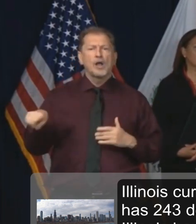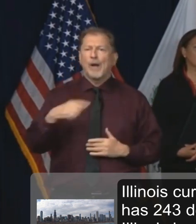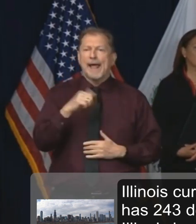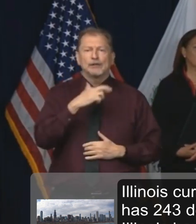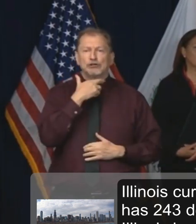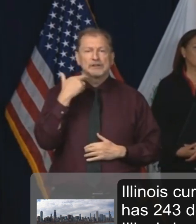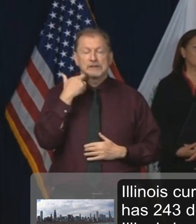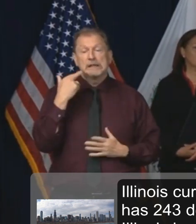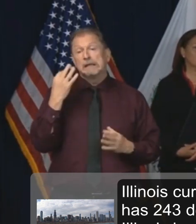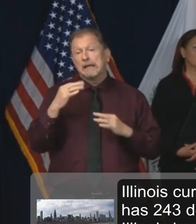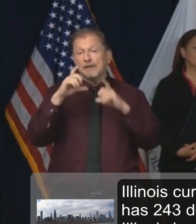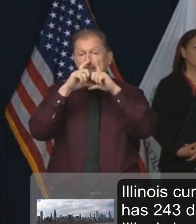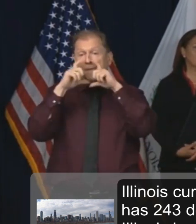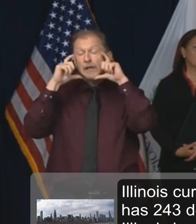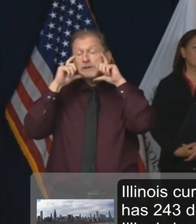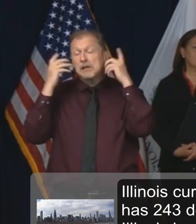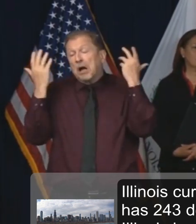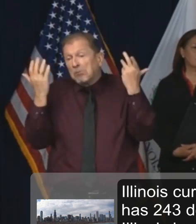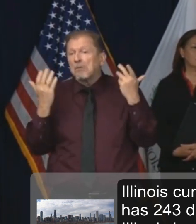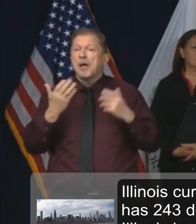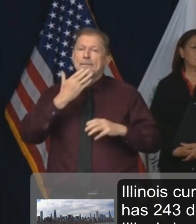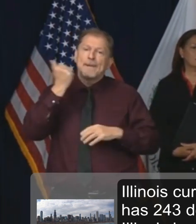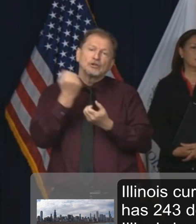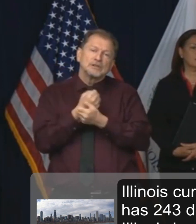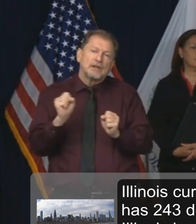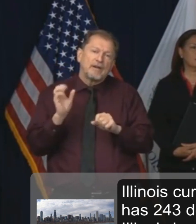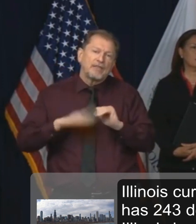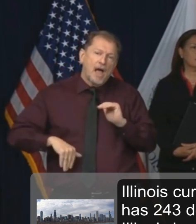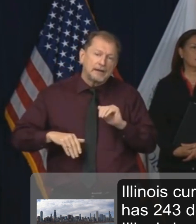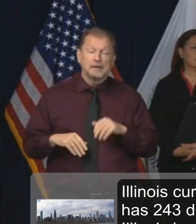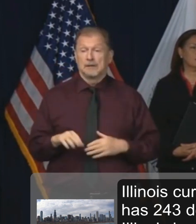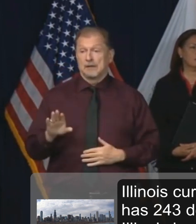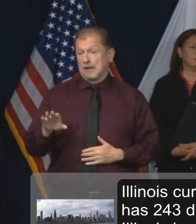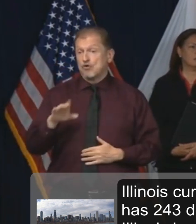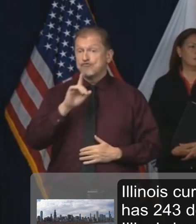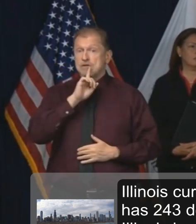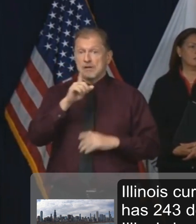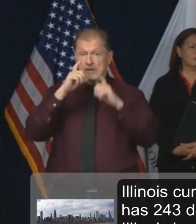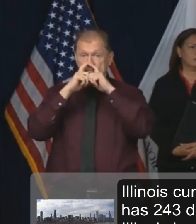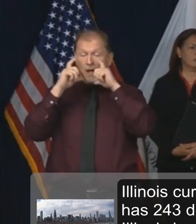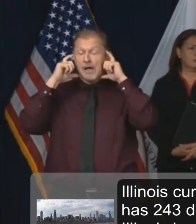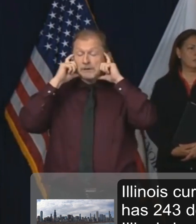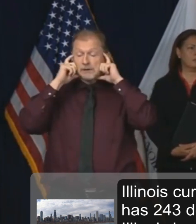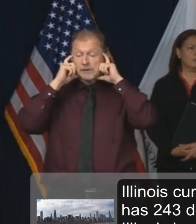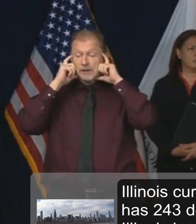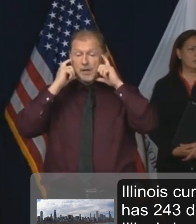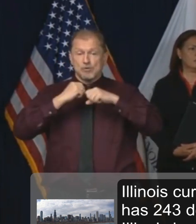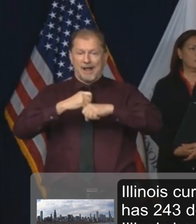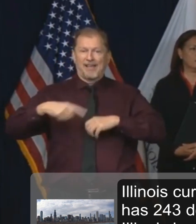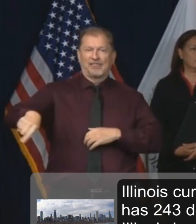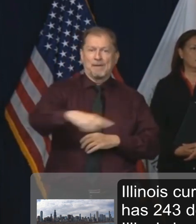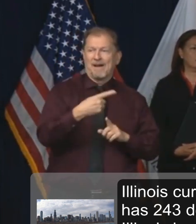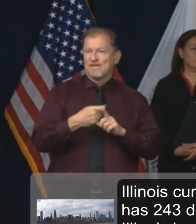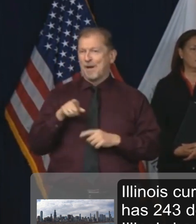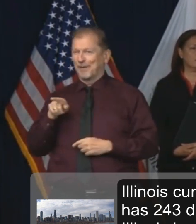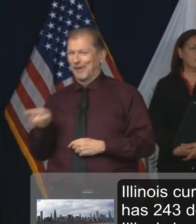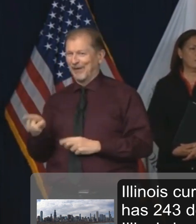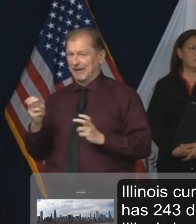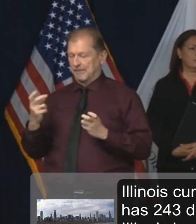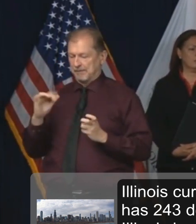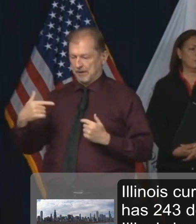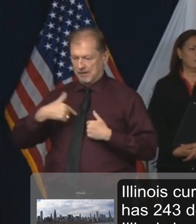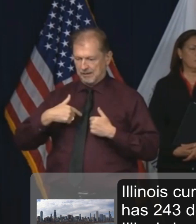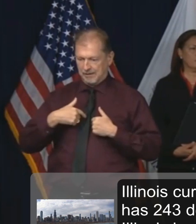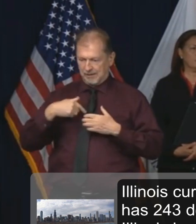by wearing a mask when you go to the grocery store, for example, you're really protecting all the other people that are there as much as you're